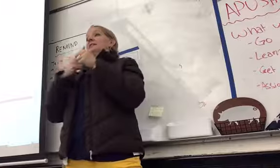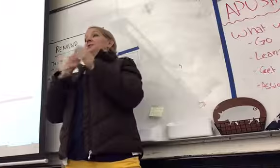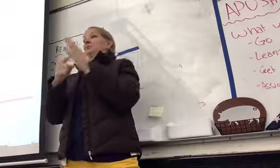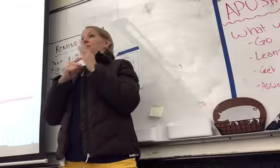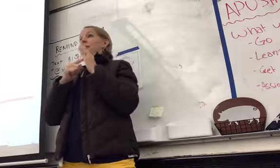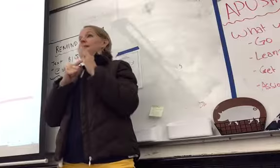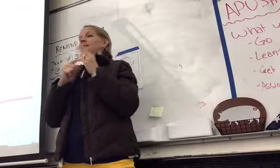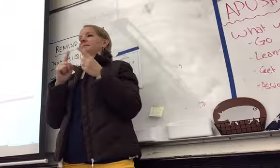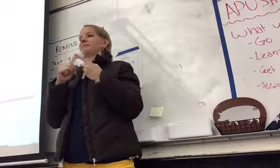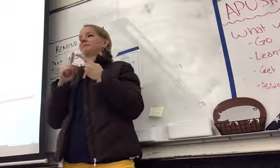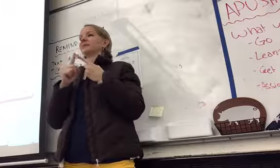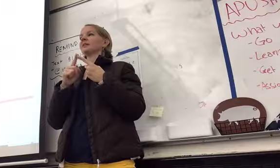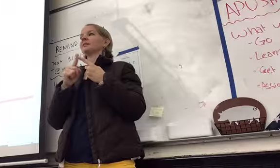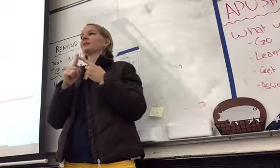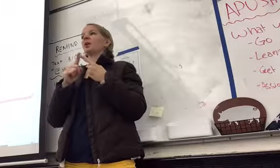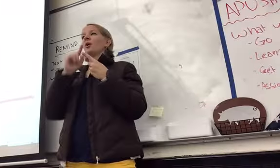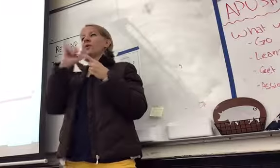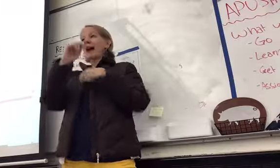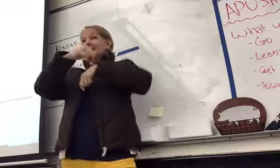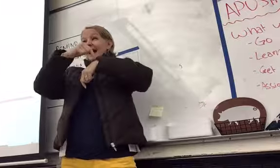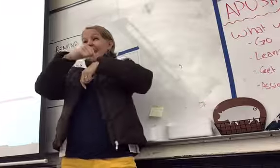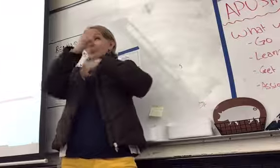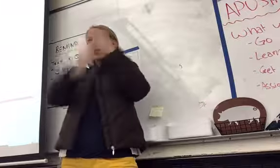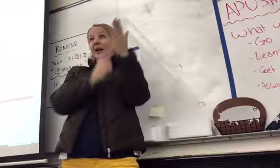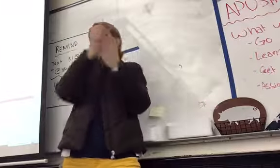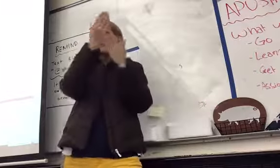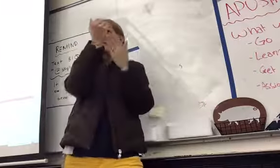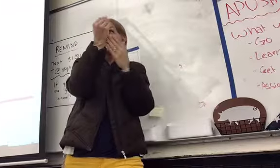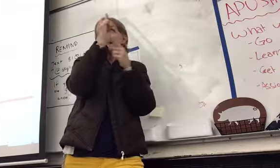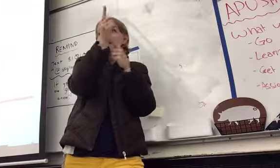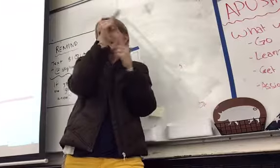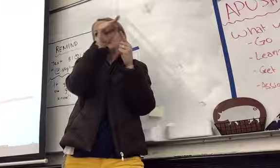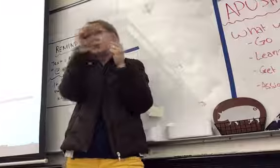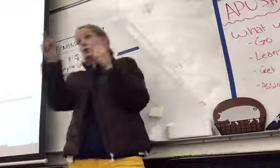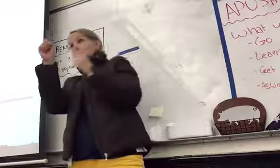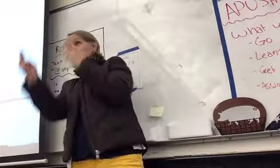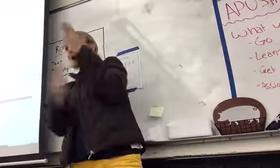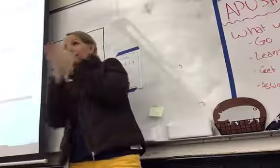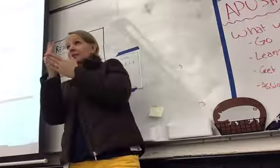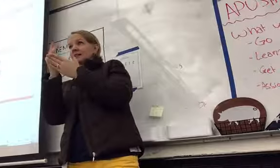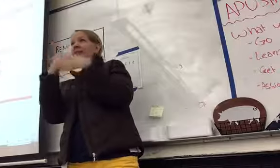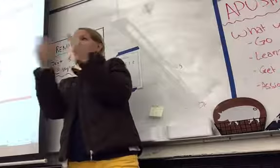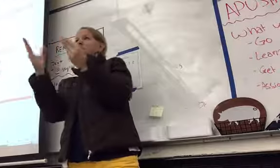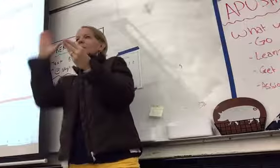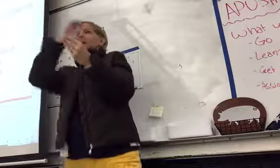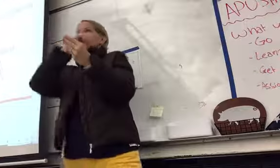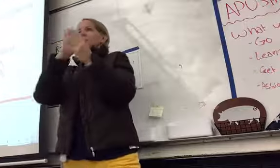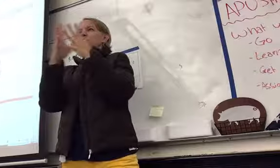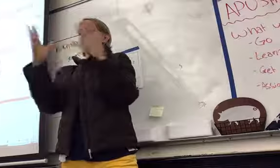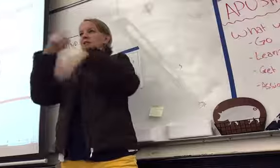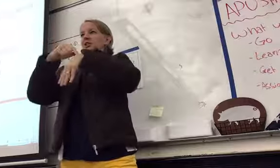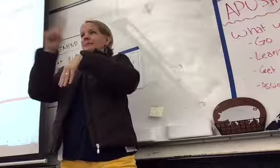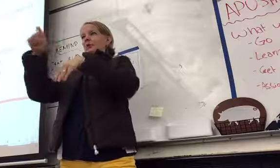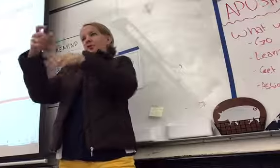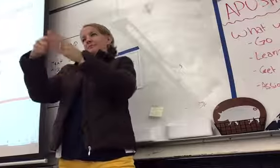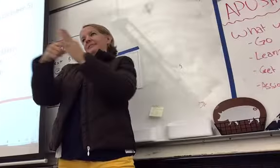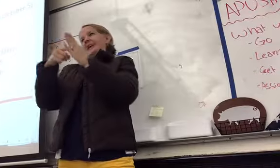say. So, again, that time limit is to give you an estimation. Now, the second thing, and this is in particular for the group